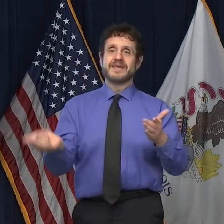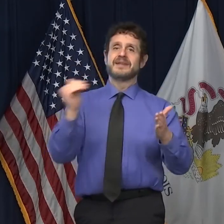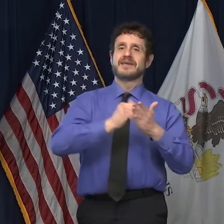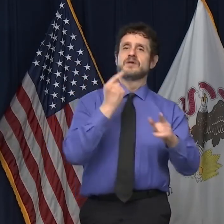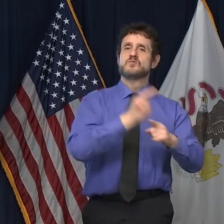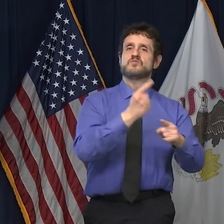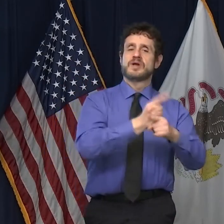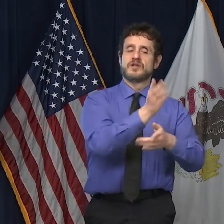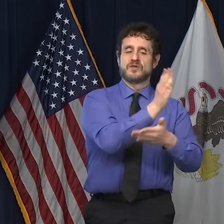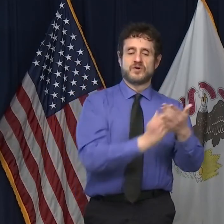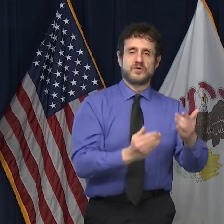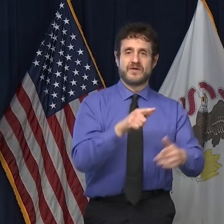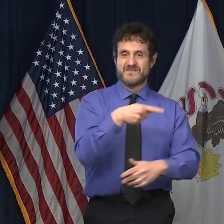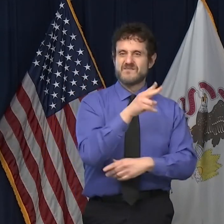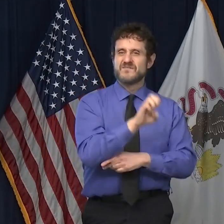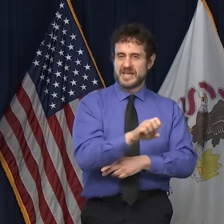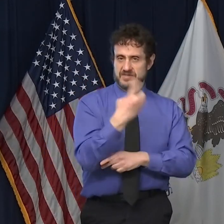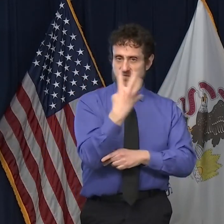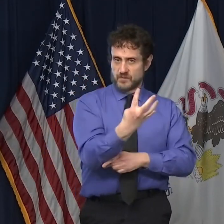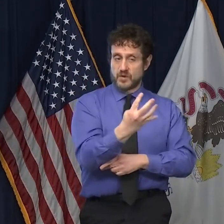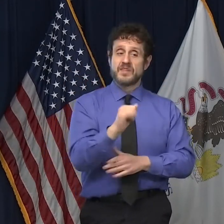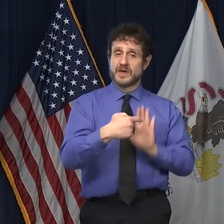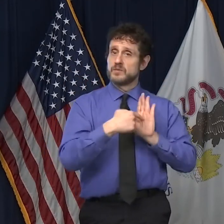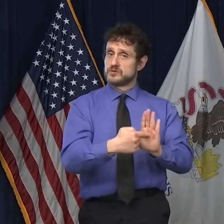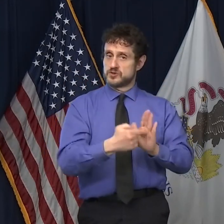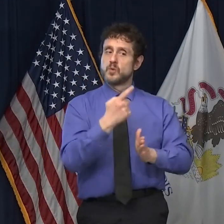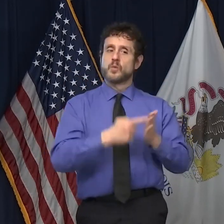which will tell you exactly what would open up in each of those tiers. TRANSACTION you.